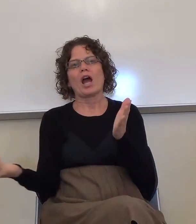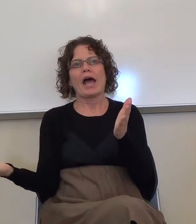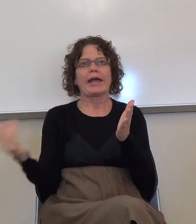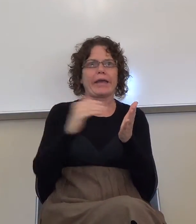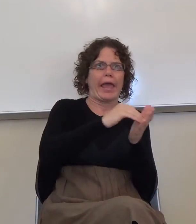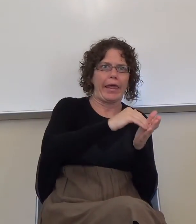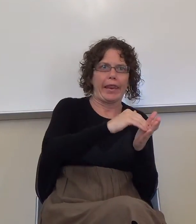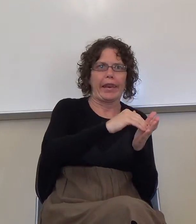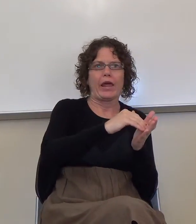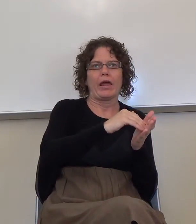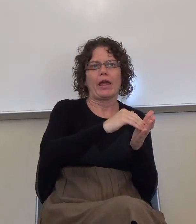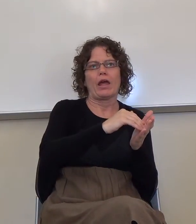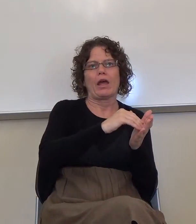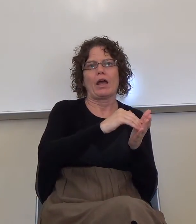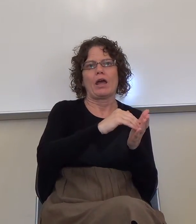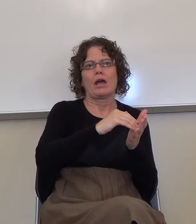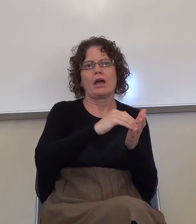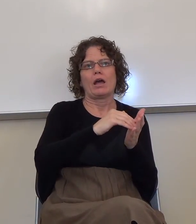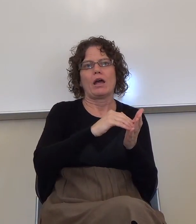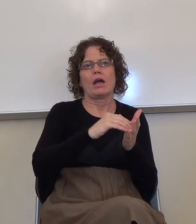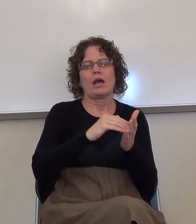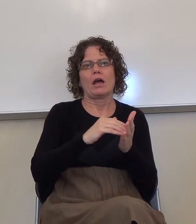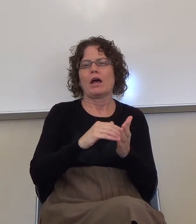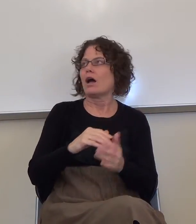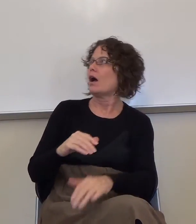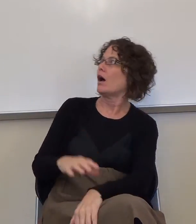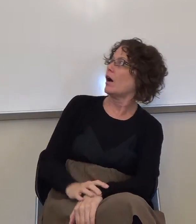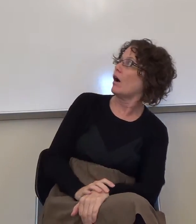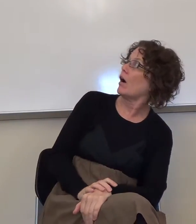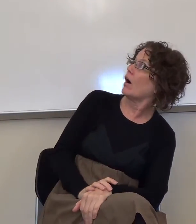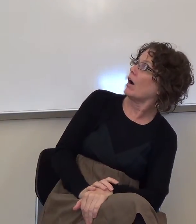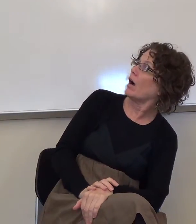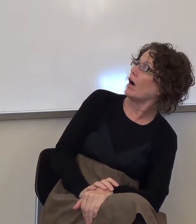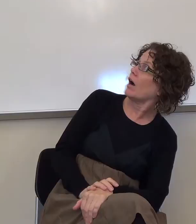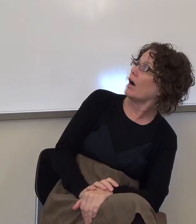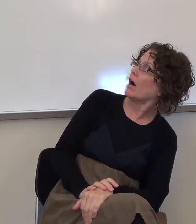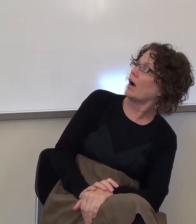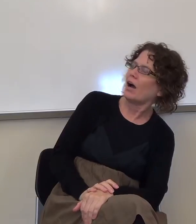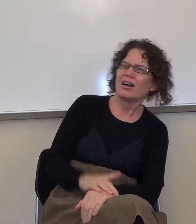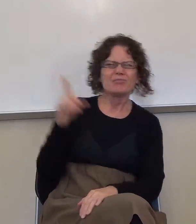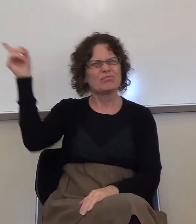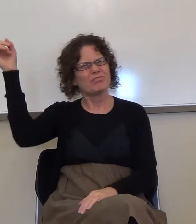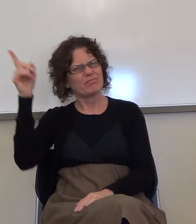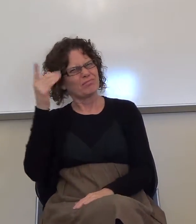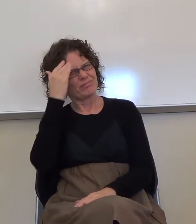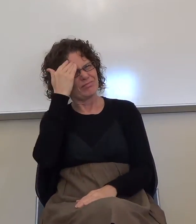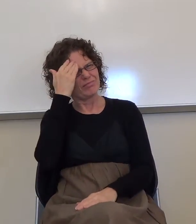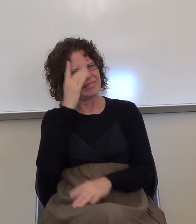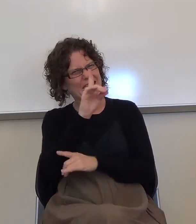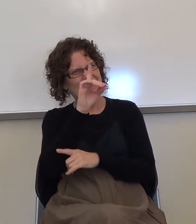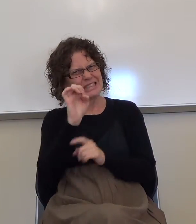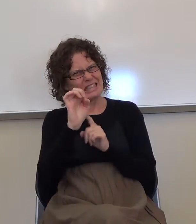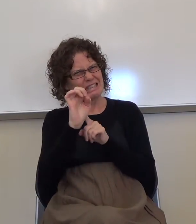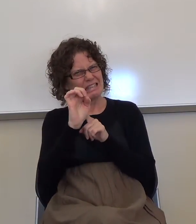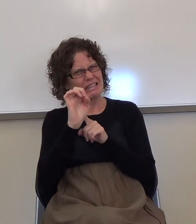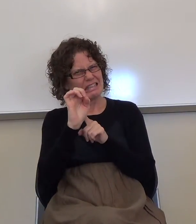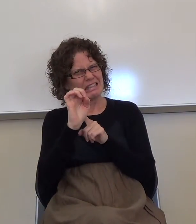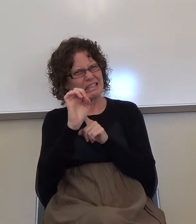Okay. What does this introduction to a word mean? What happens when you put DE